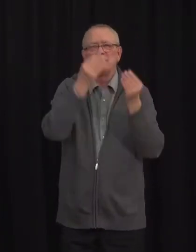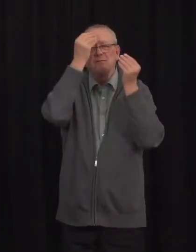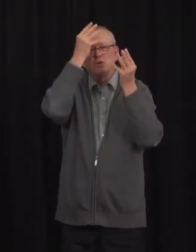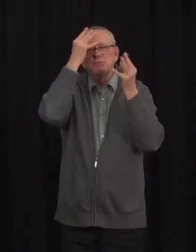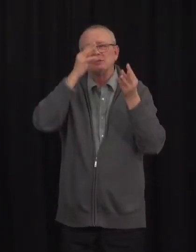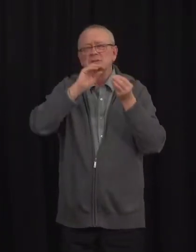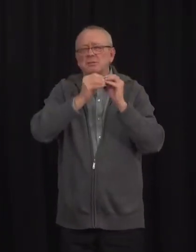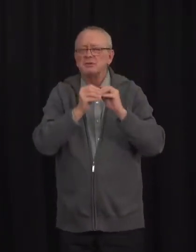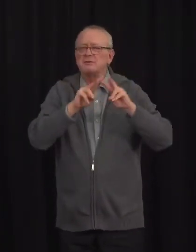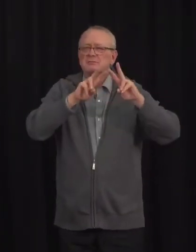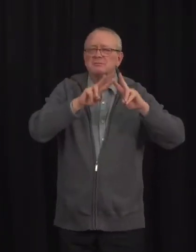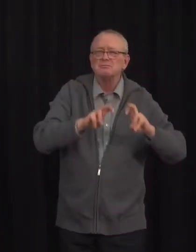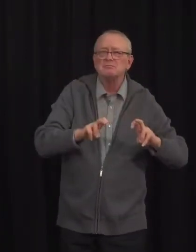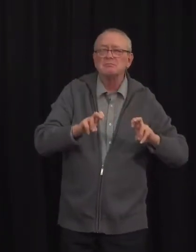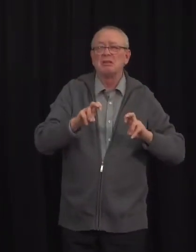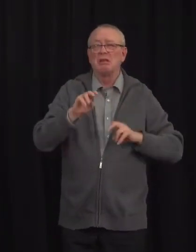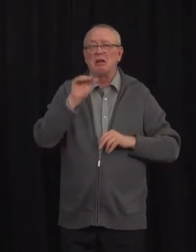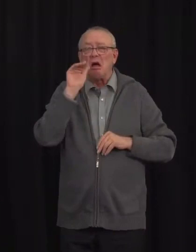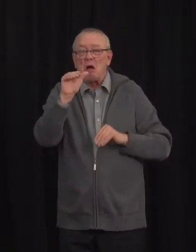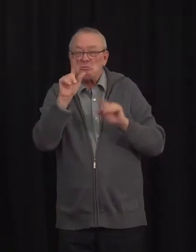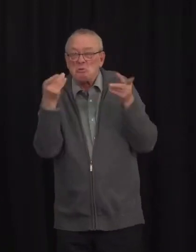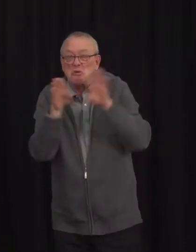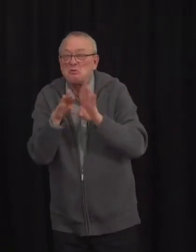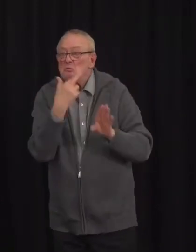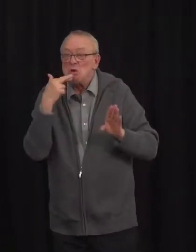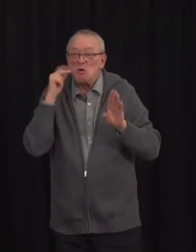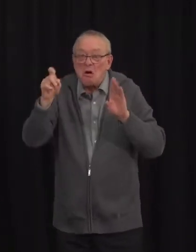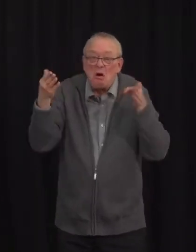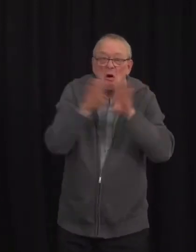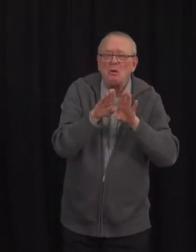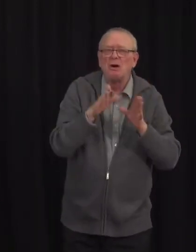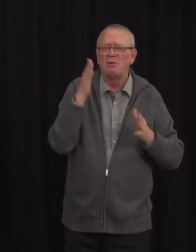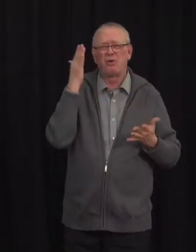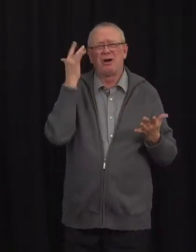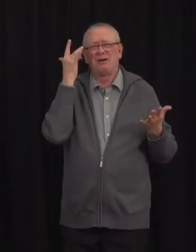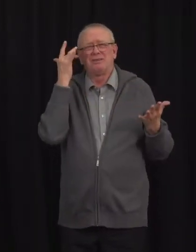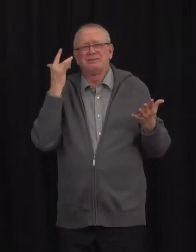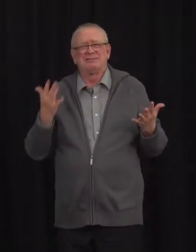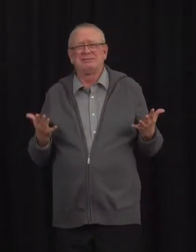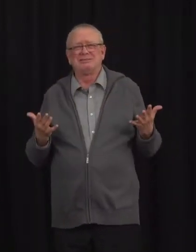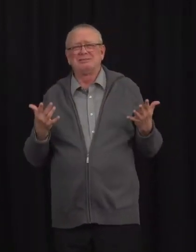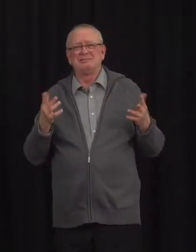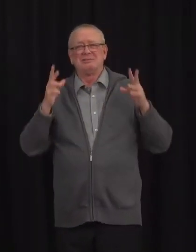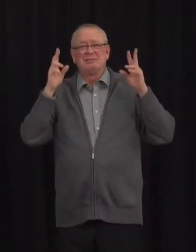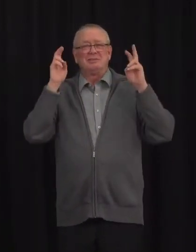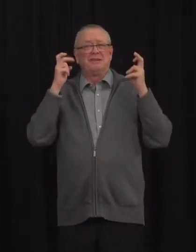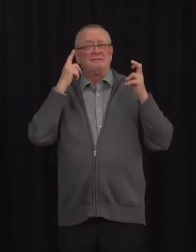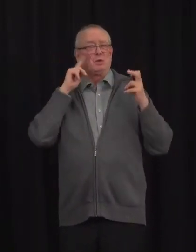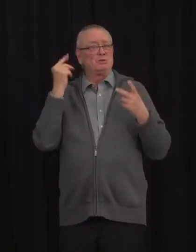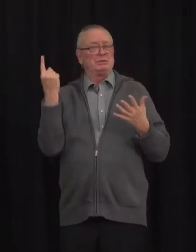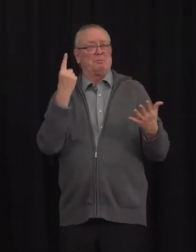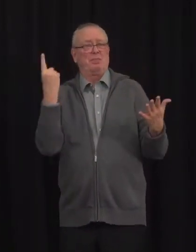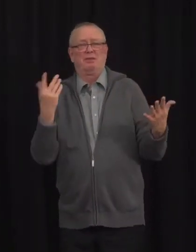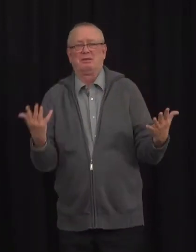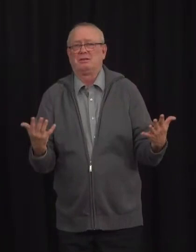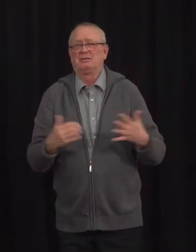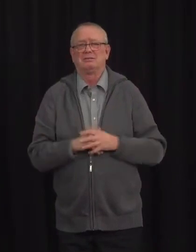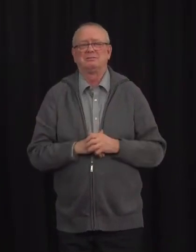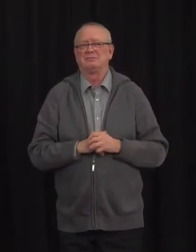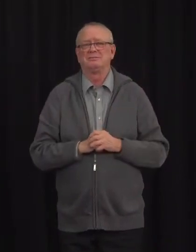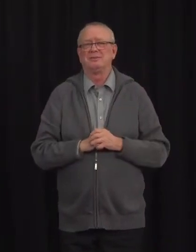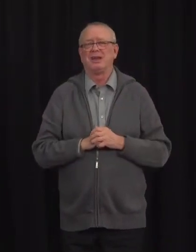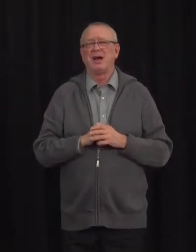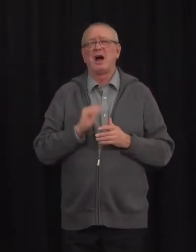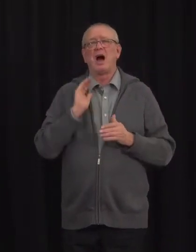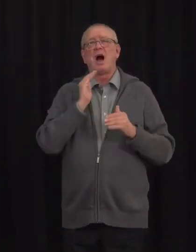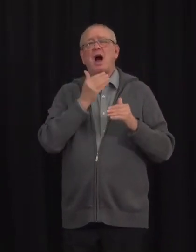hounding us to shut down restaurants, why? Because they want to, quote, do something when our data indicates that 0